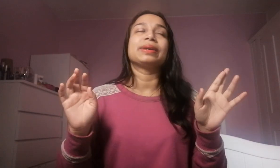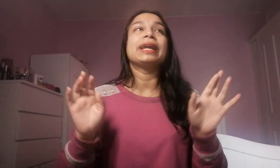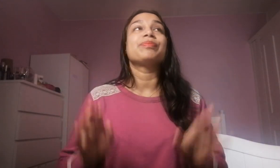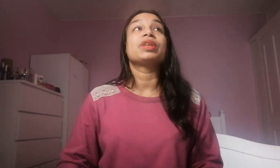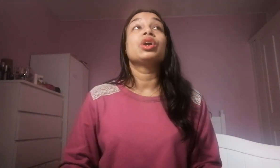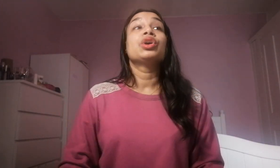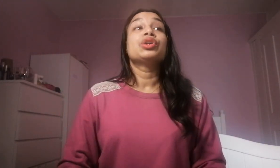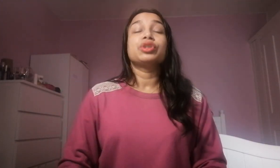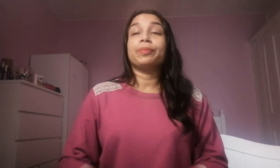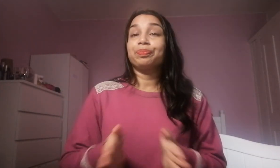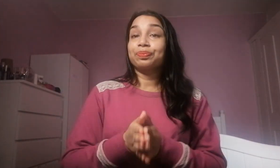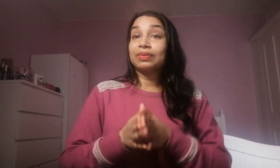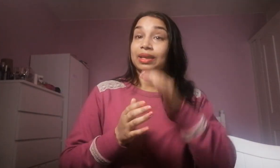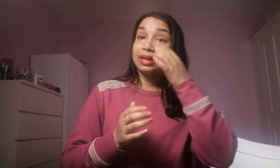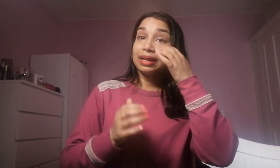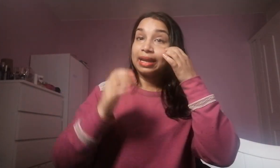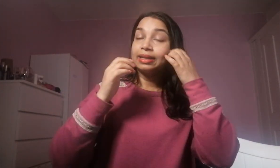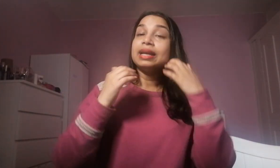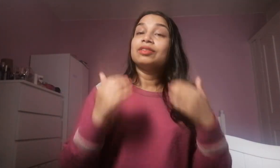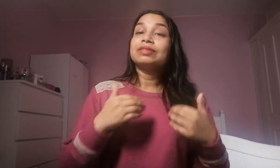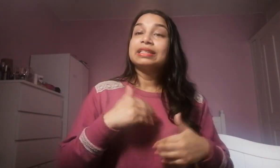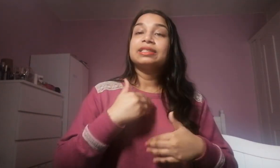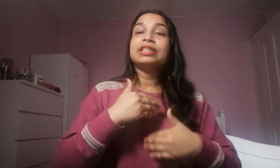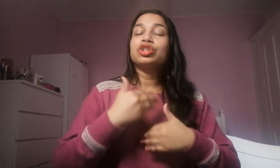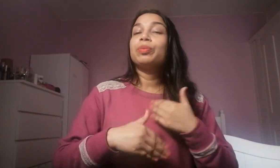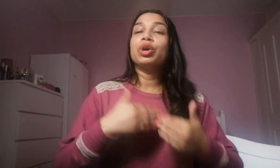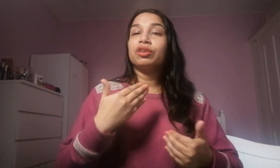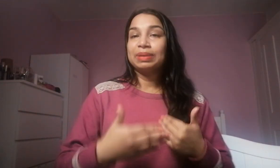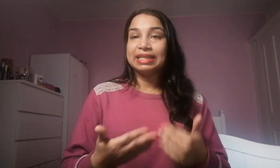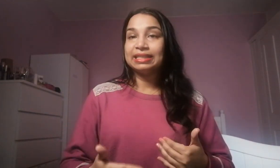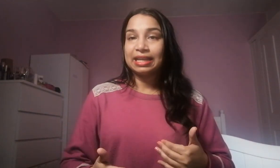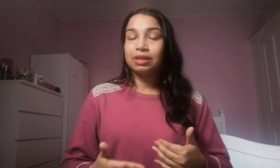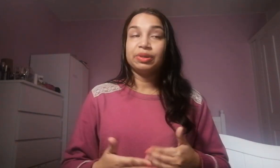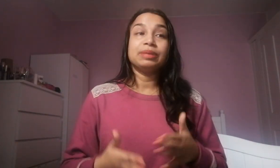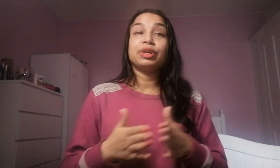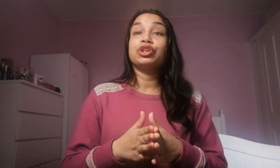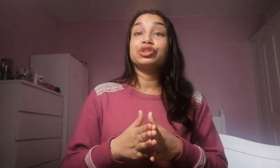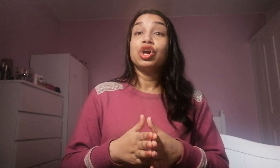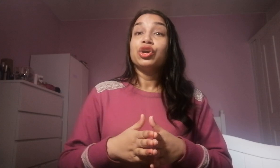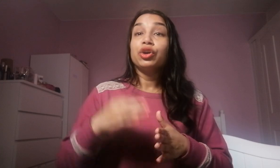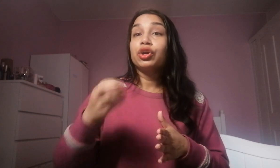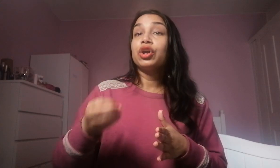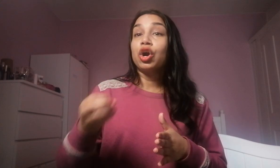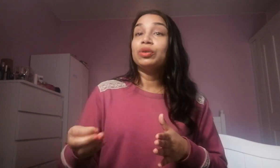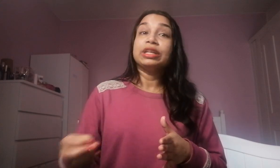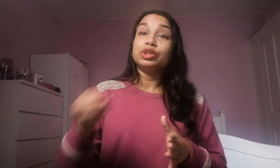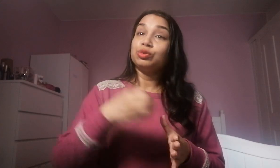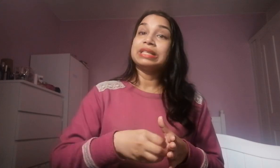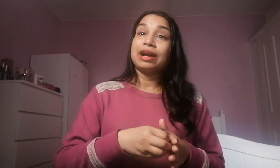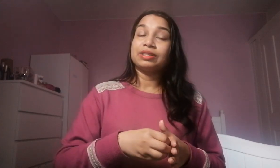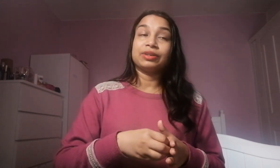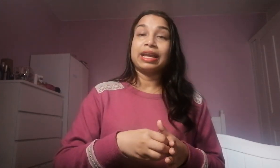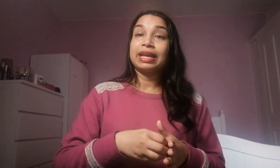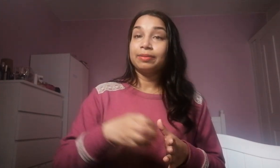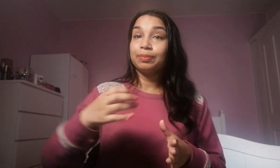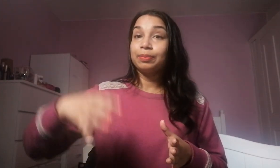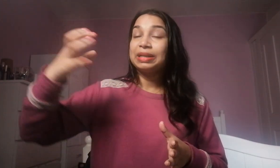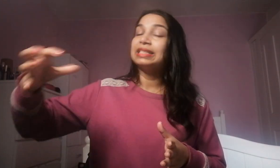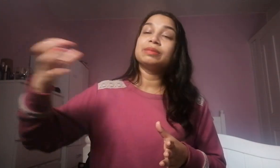okay so again it's there's no point of pleasing anybody because you're gonna only lose out okay pleasing